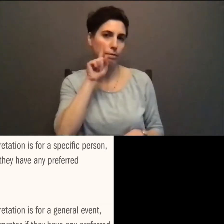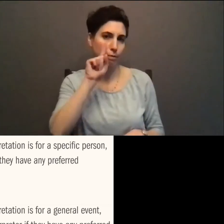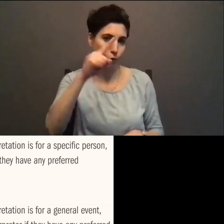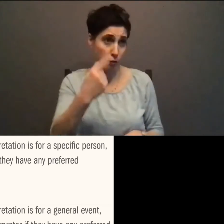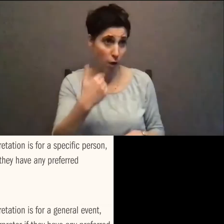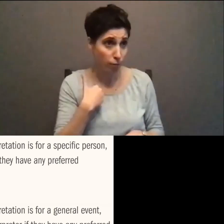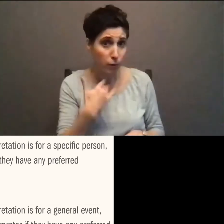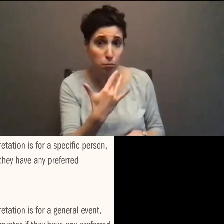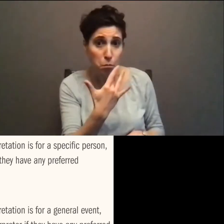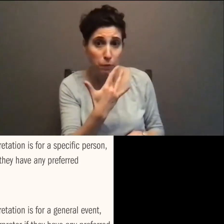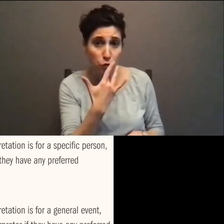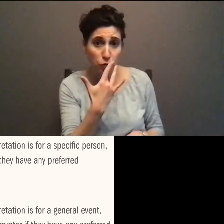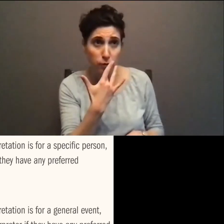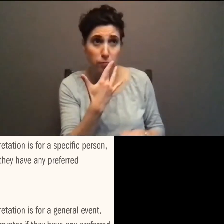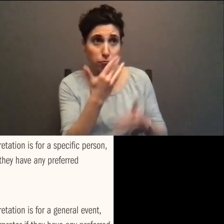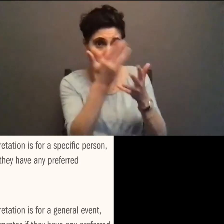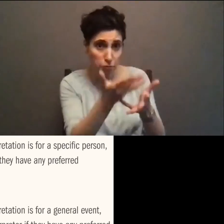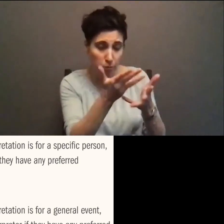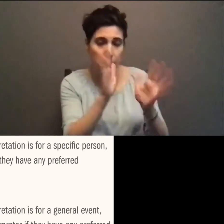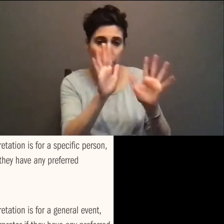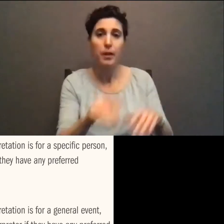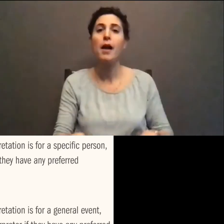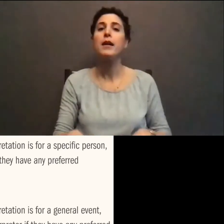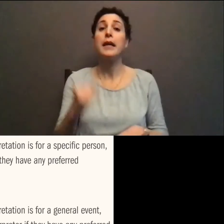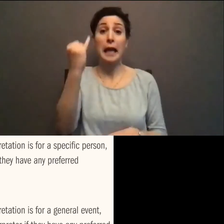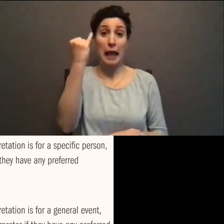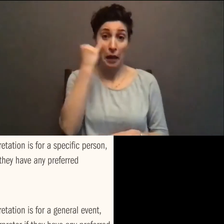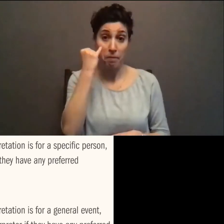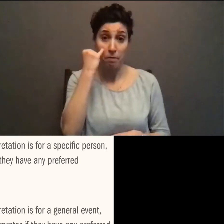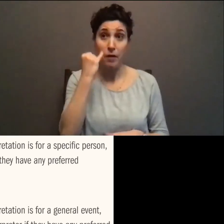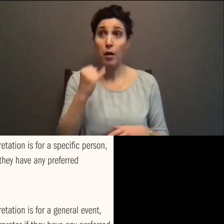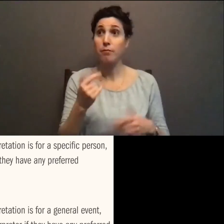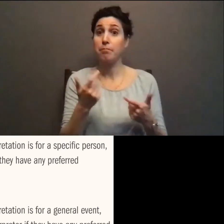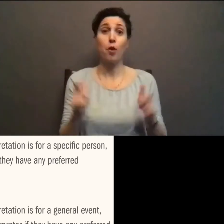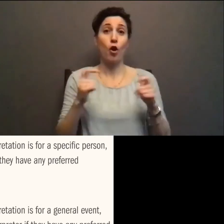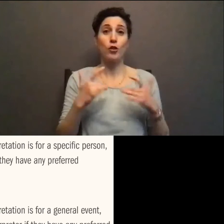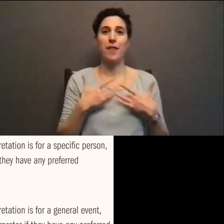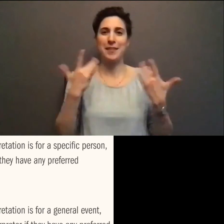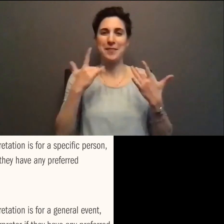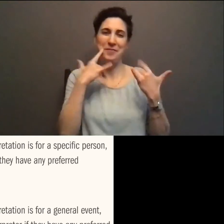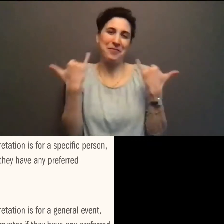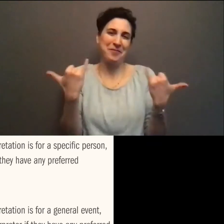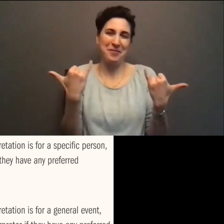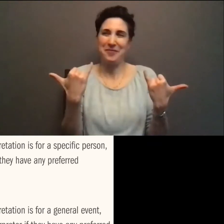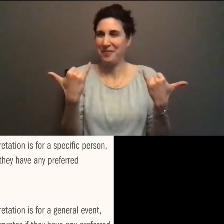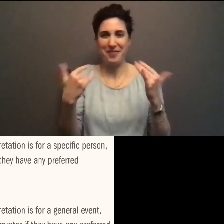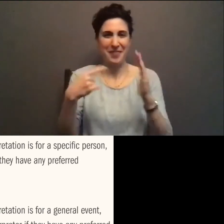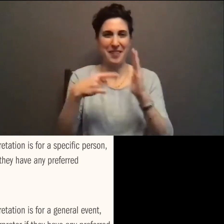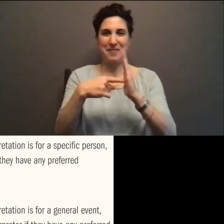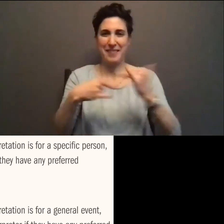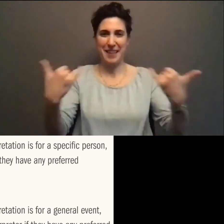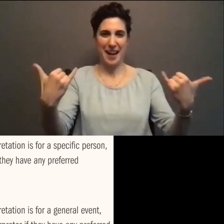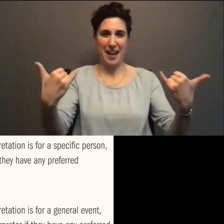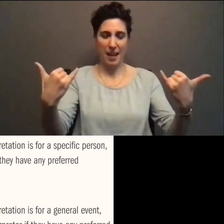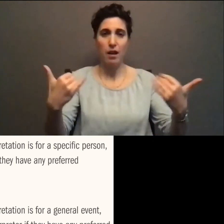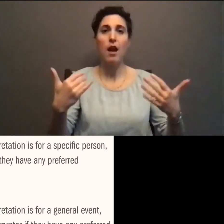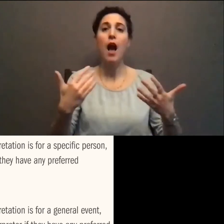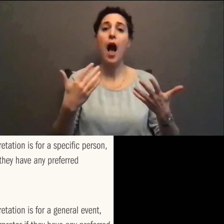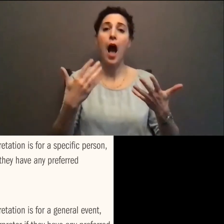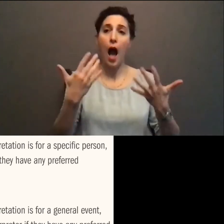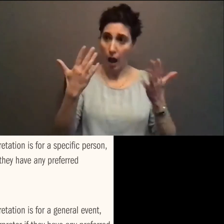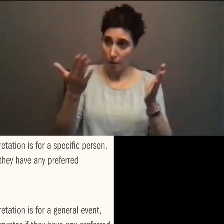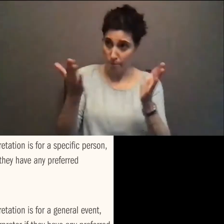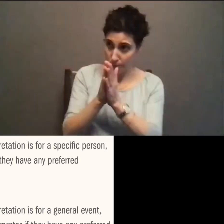If the interpretation is for a more general event, kind of like this one is, ask the interpreter if they have any preferred teamsters.